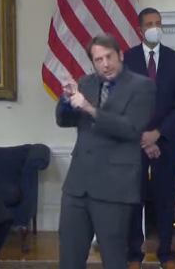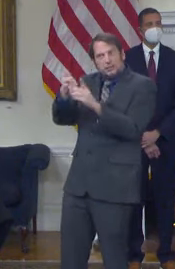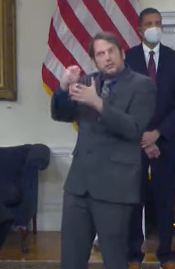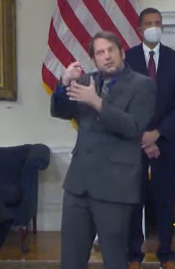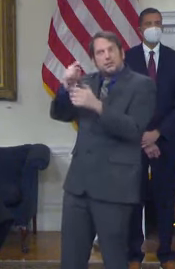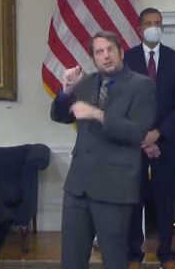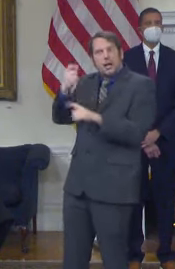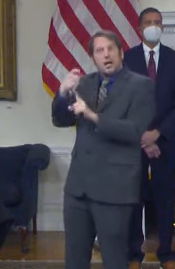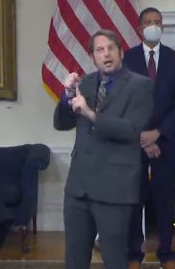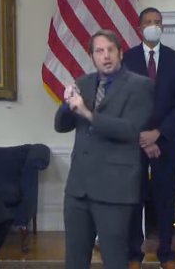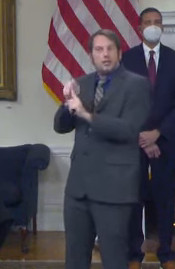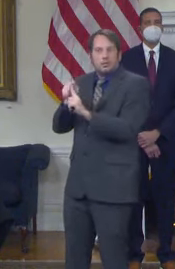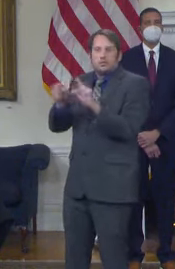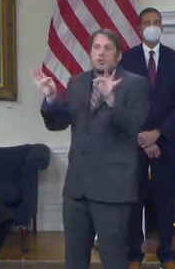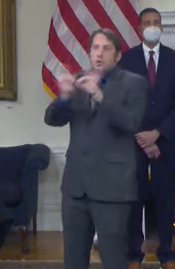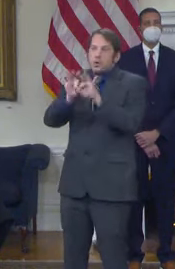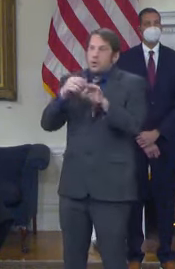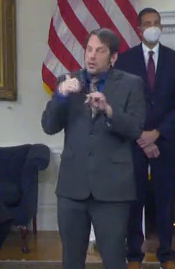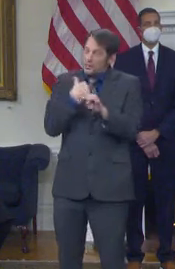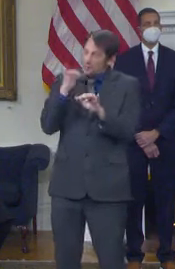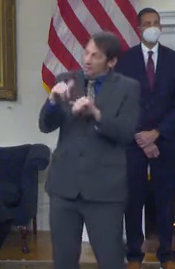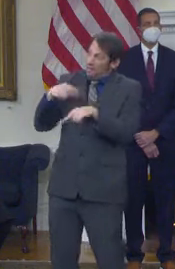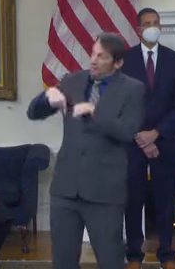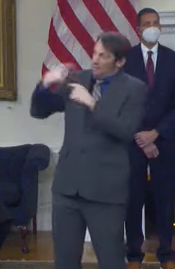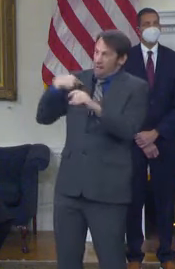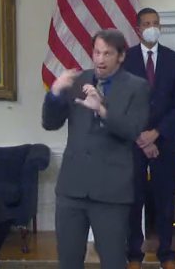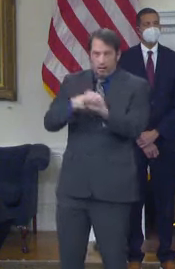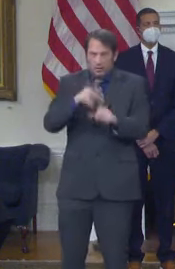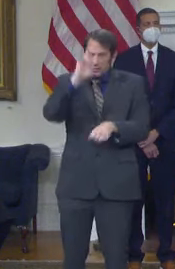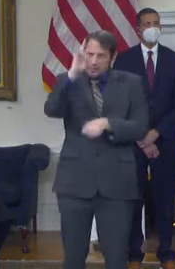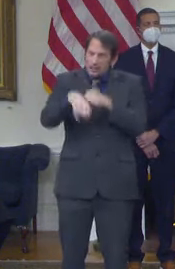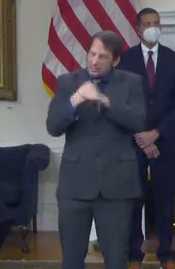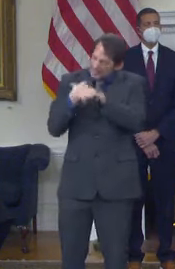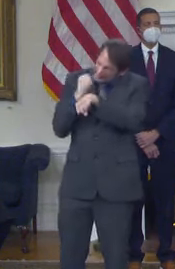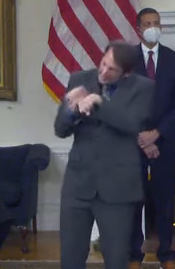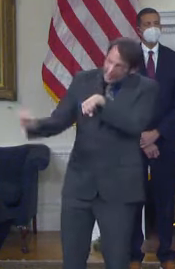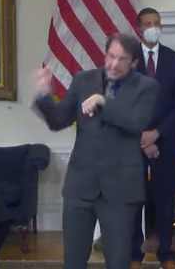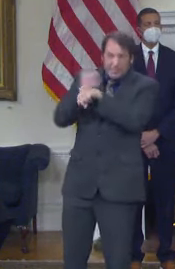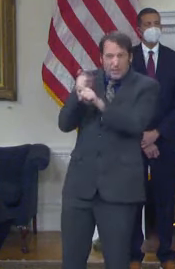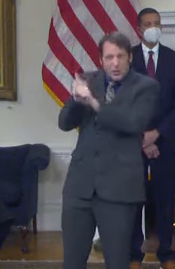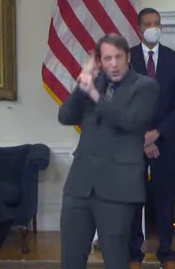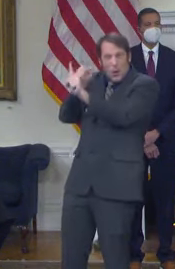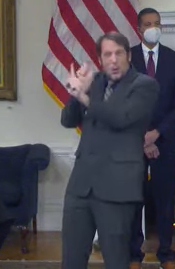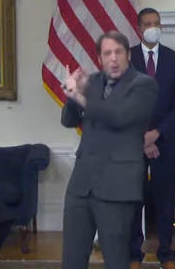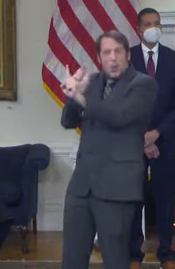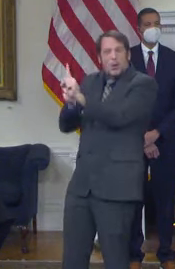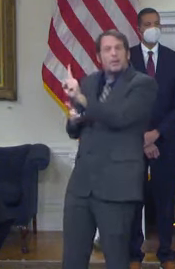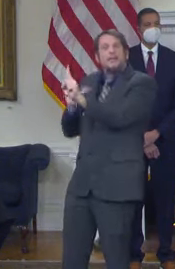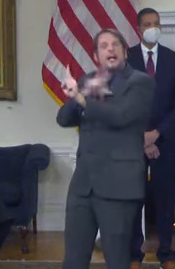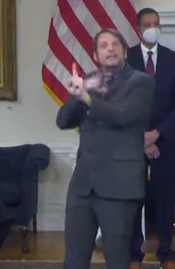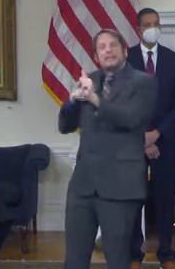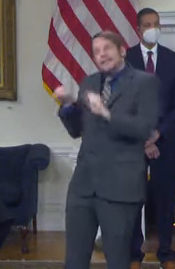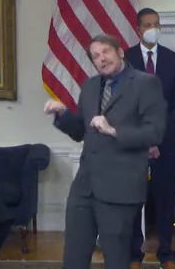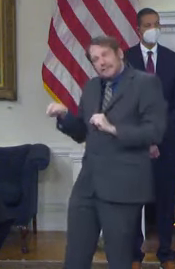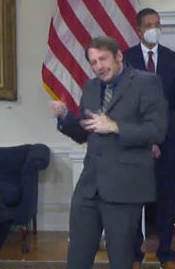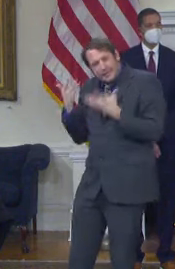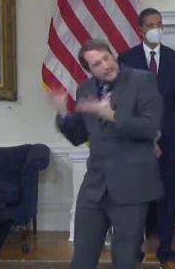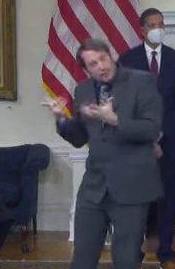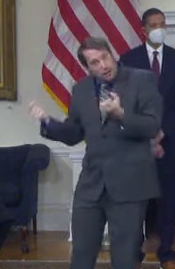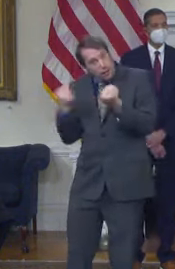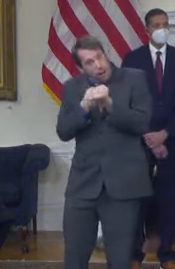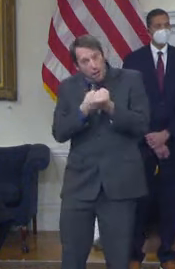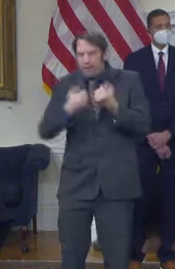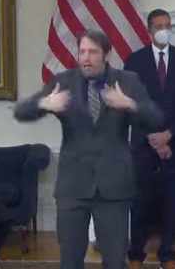In the past, the legislature has failed to support critical relief for seniors, and each year when I proposed